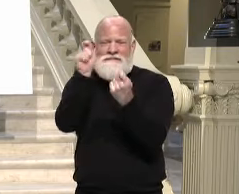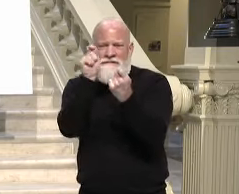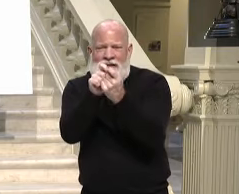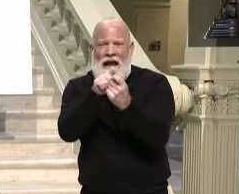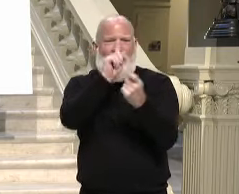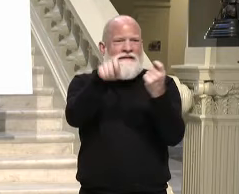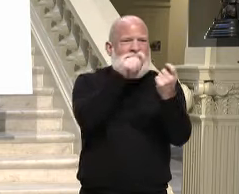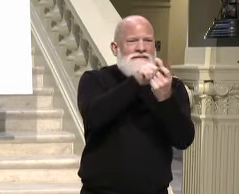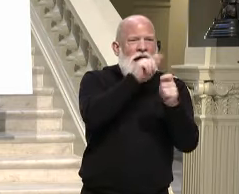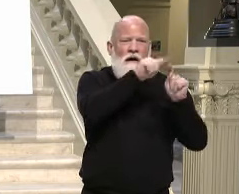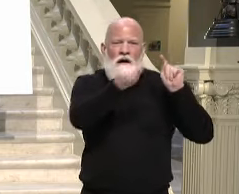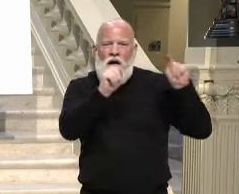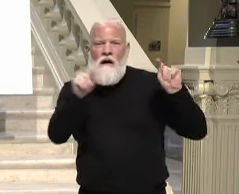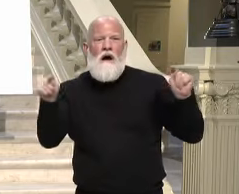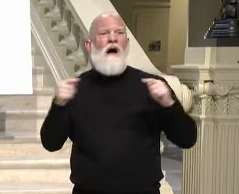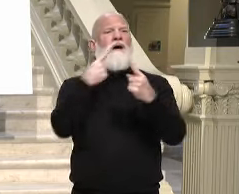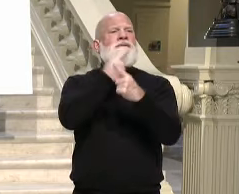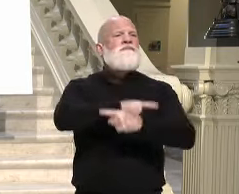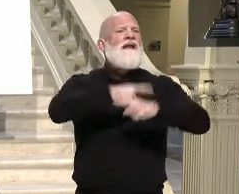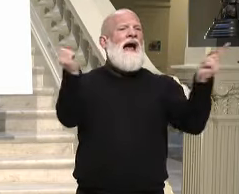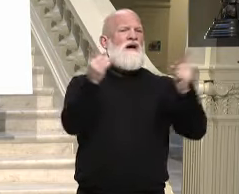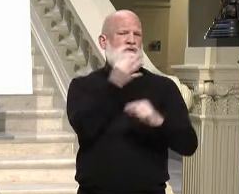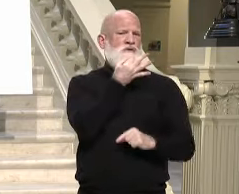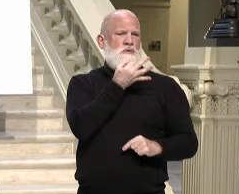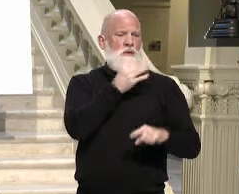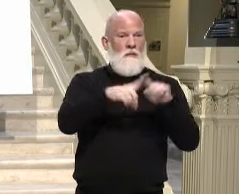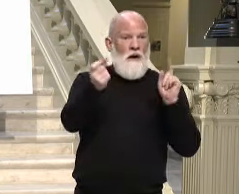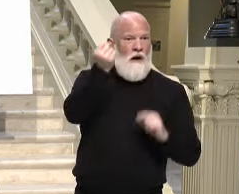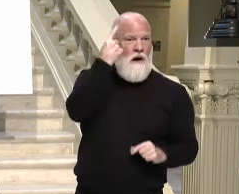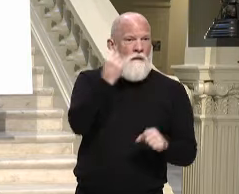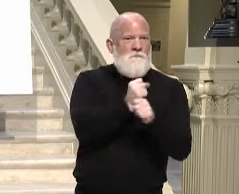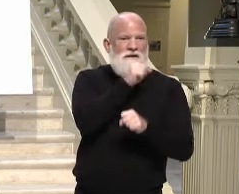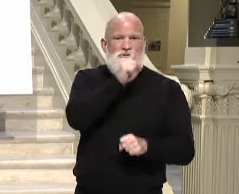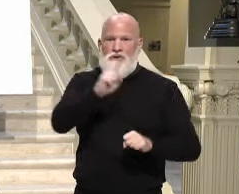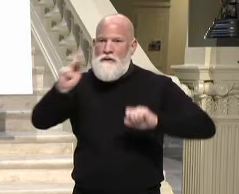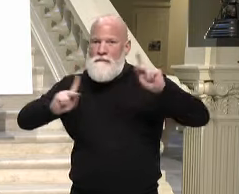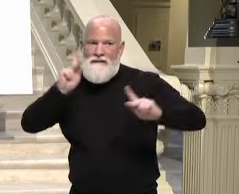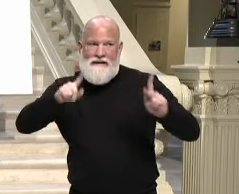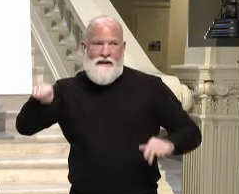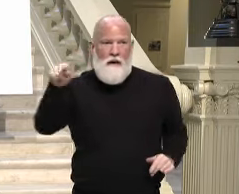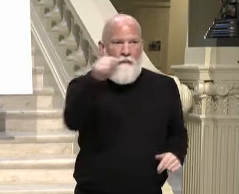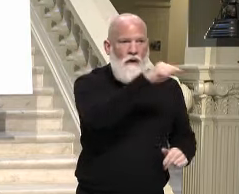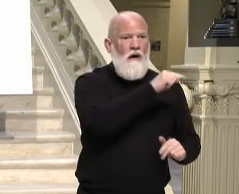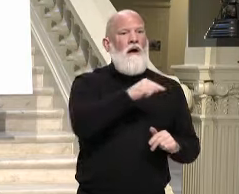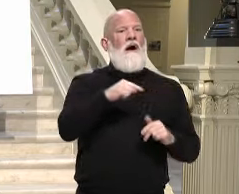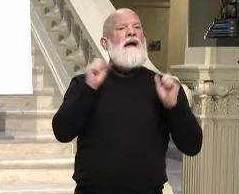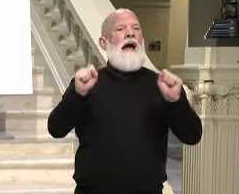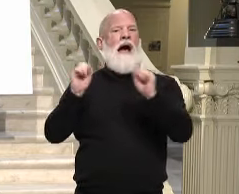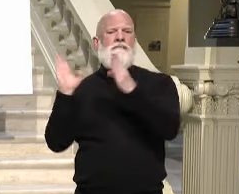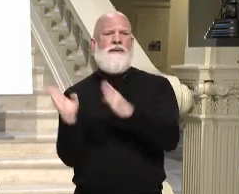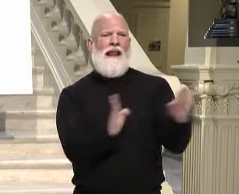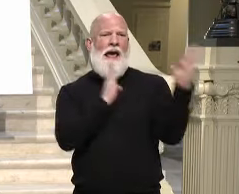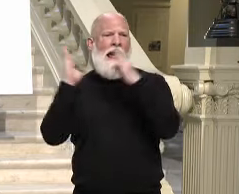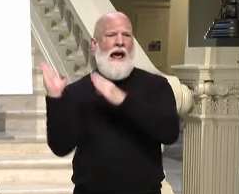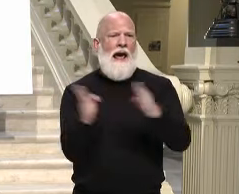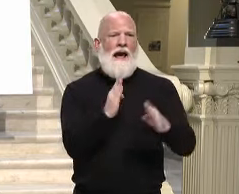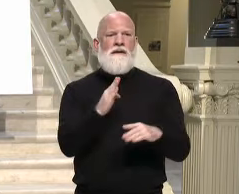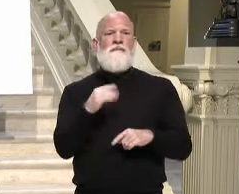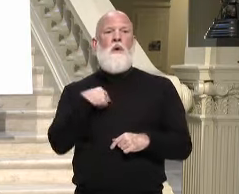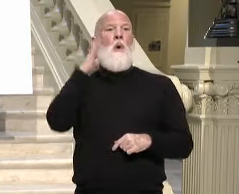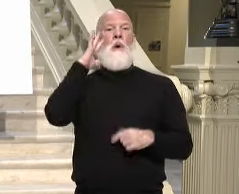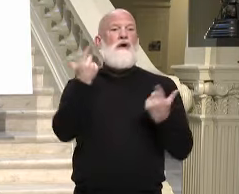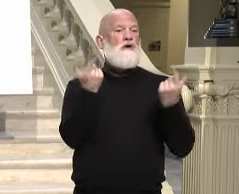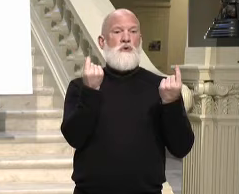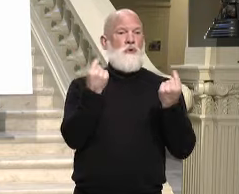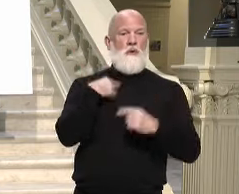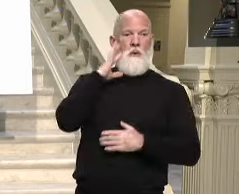order for Georgians and providers to plan ahead. With that, I'm going to turn it over to Director Stallings for more updates on